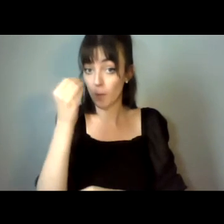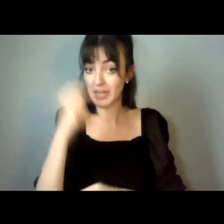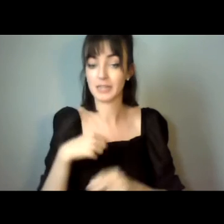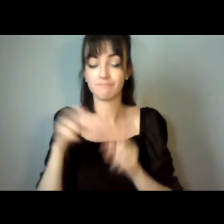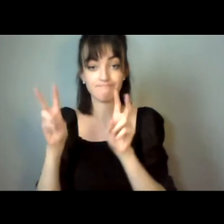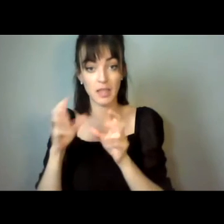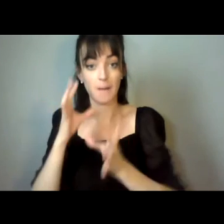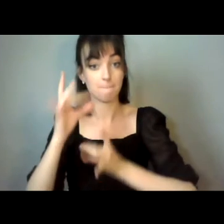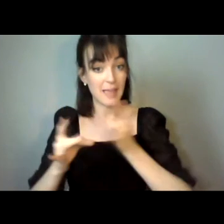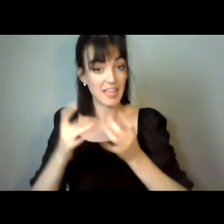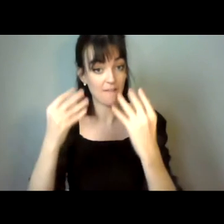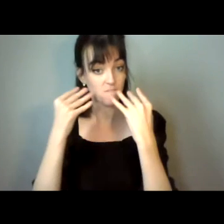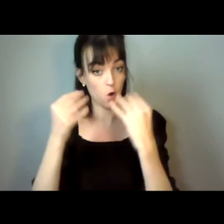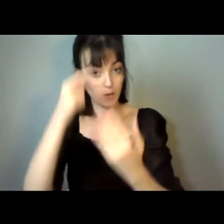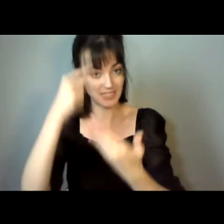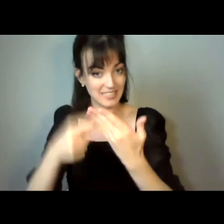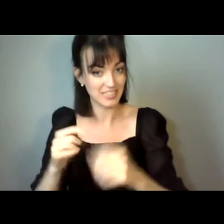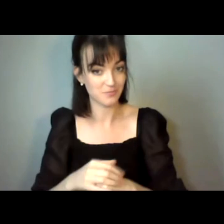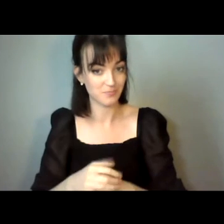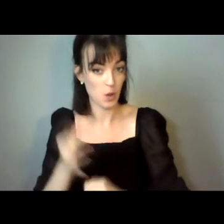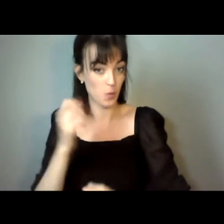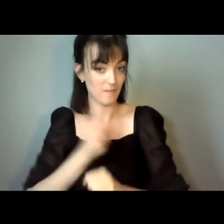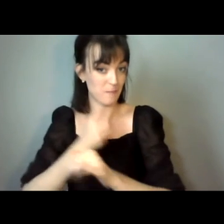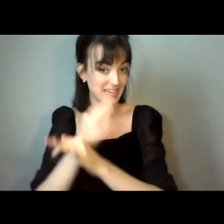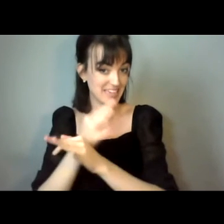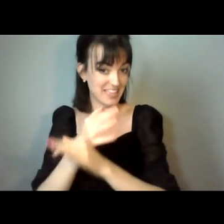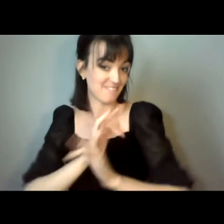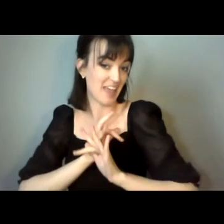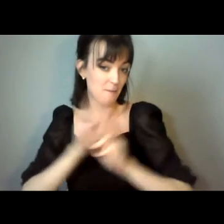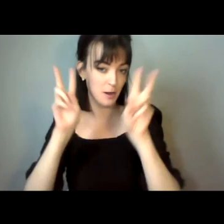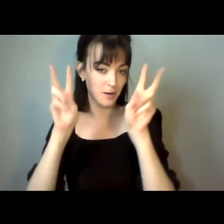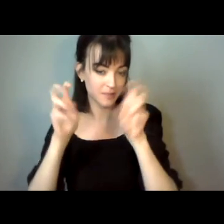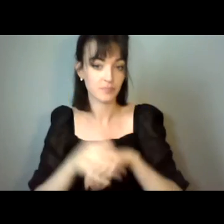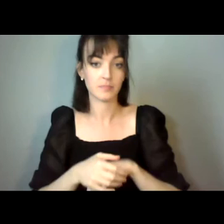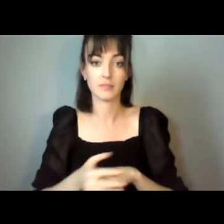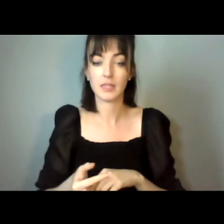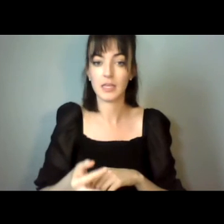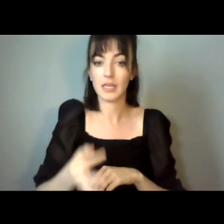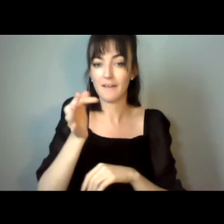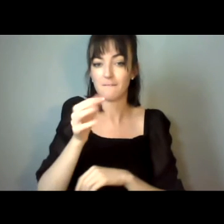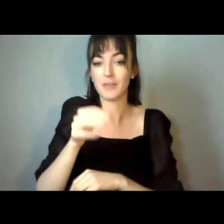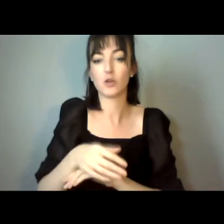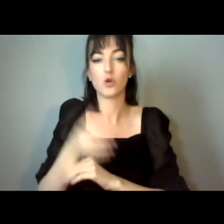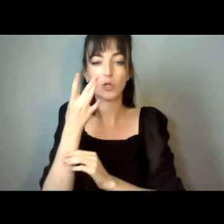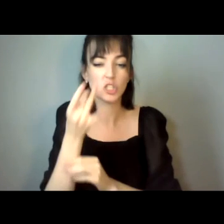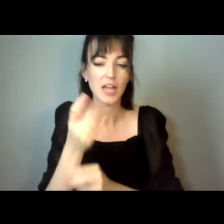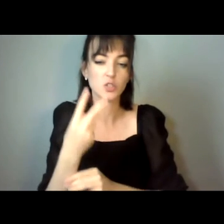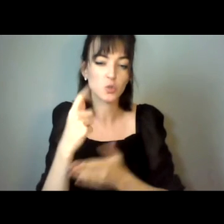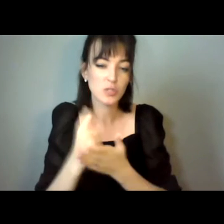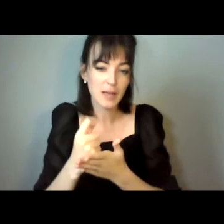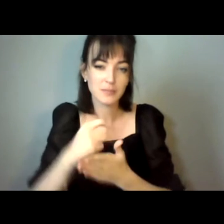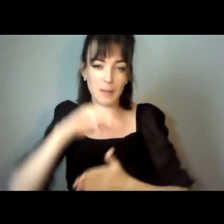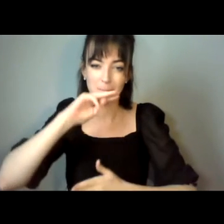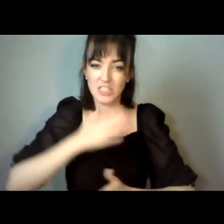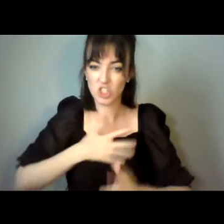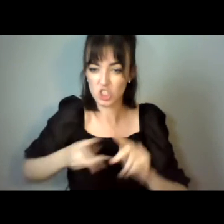decision. One of my dad's favorite statements was, if you measure twice, you only have to cut once.